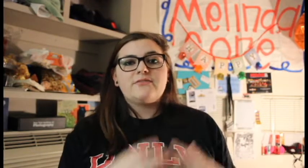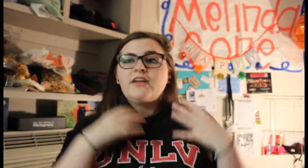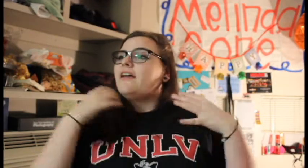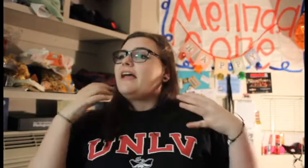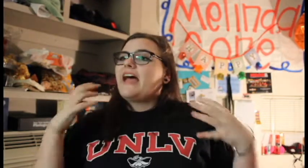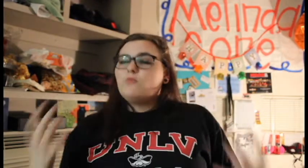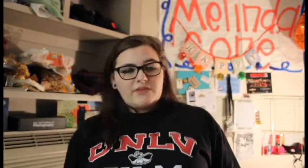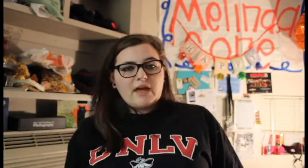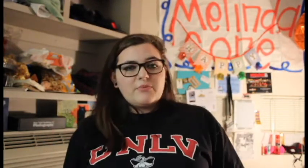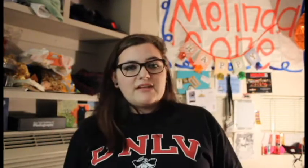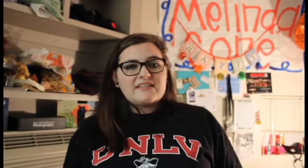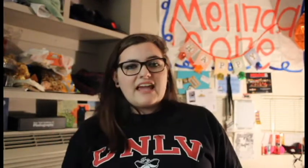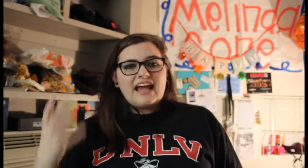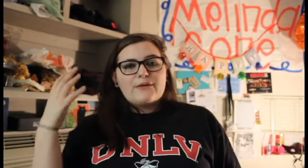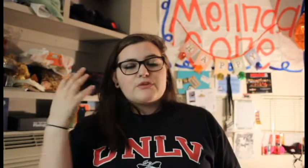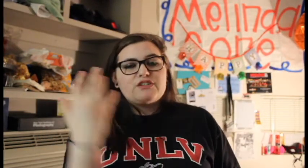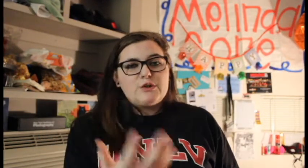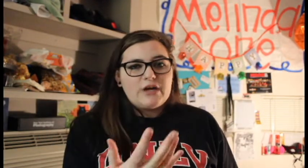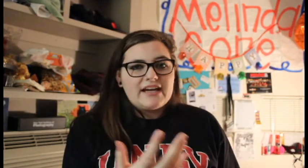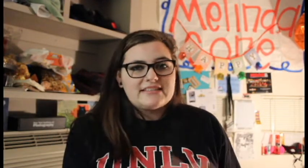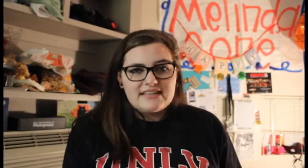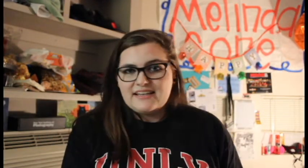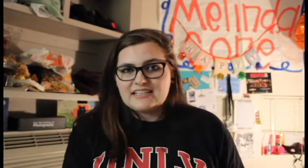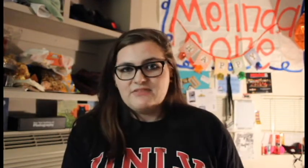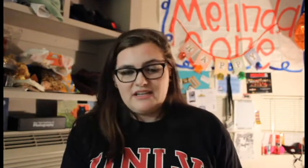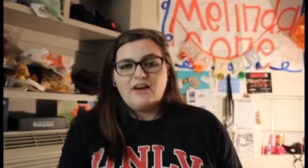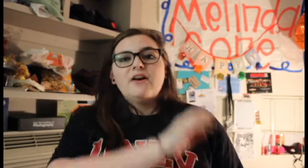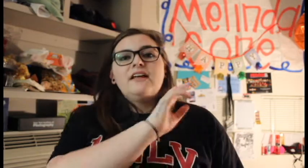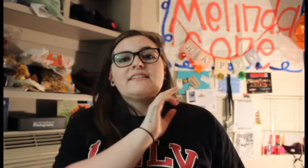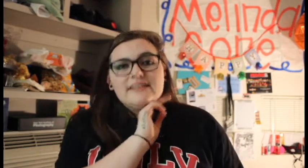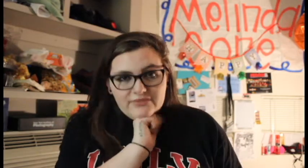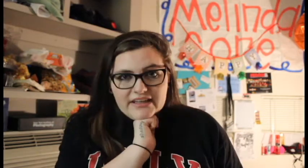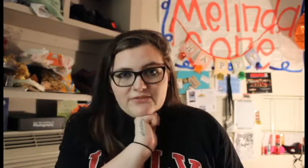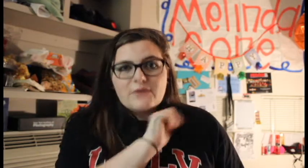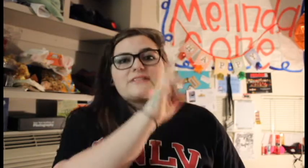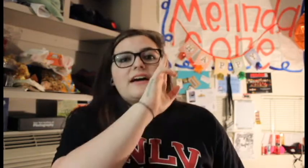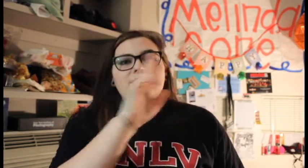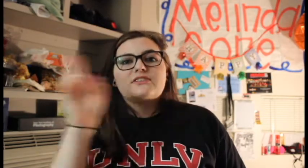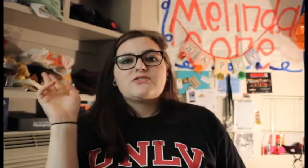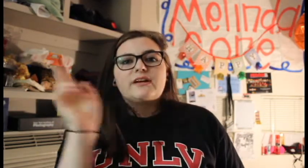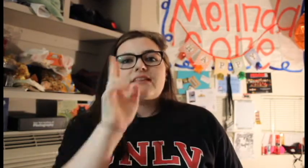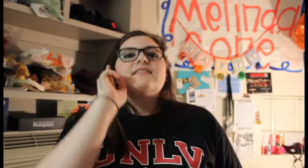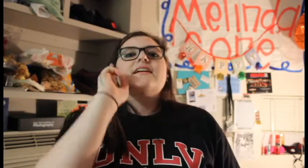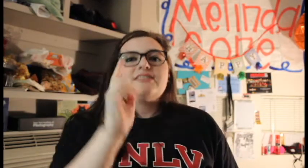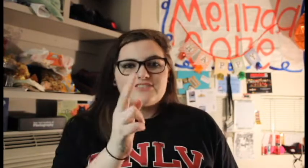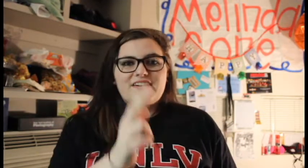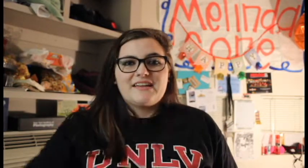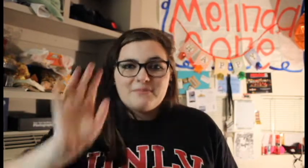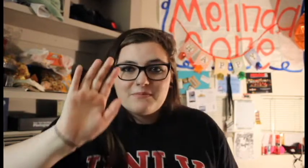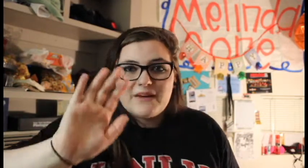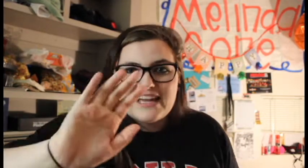and with that being said I will see you guys in the next video. Live life, always laugh, and enjoy the journey. Bye!